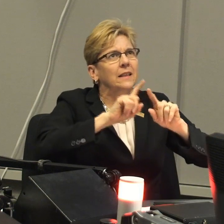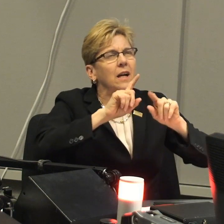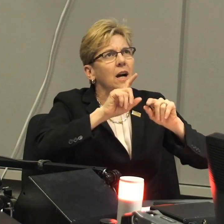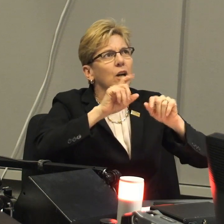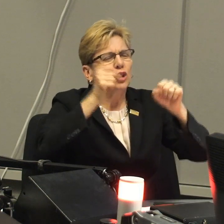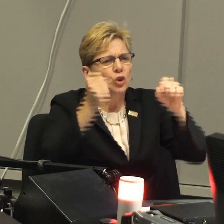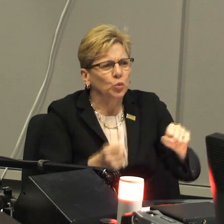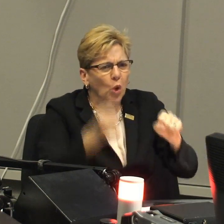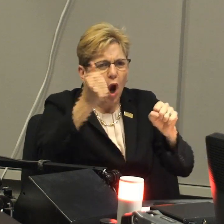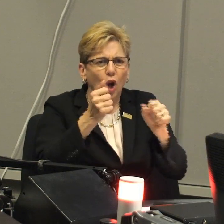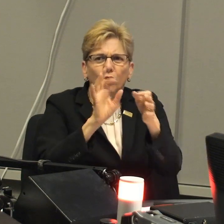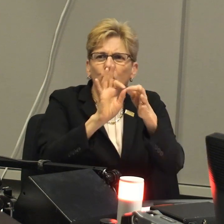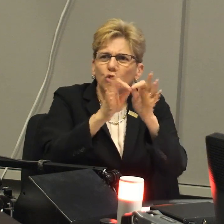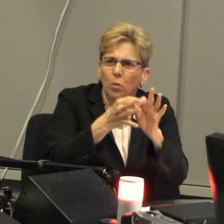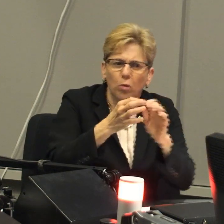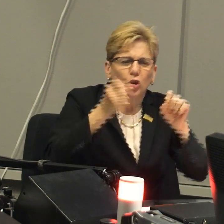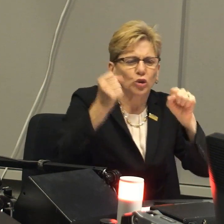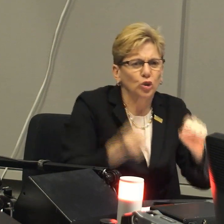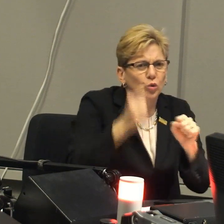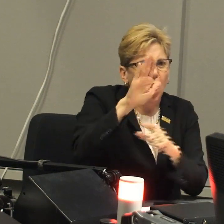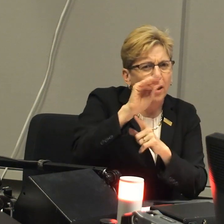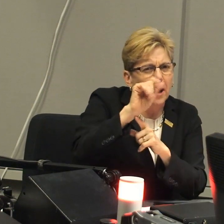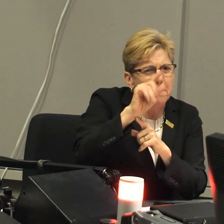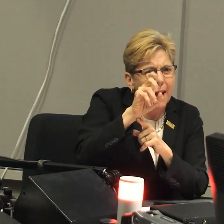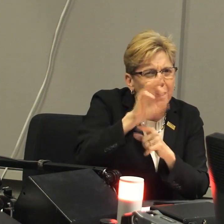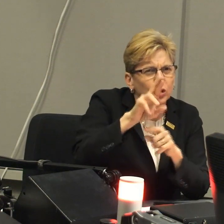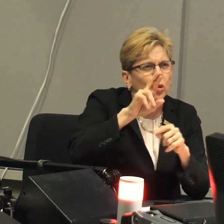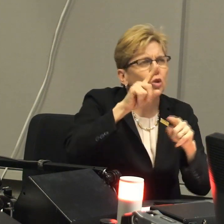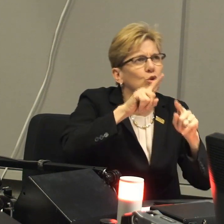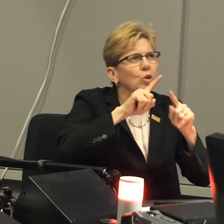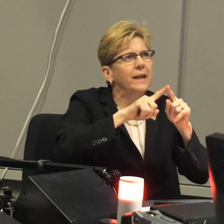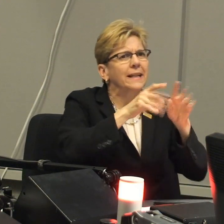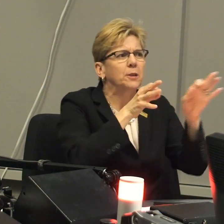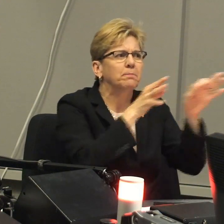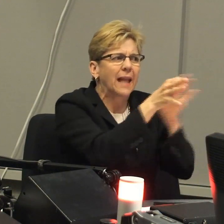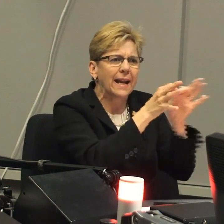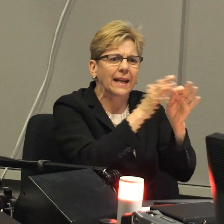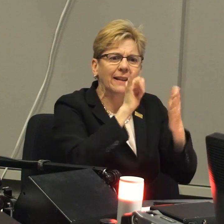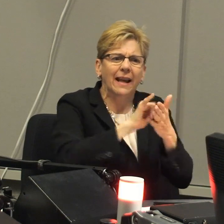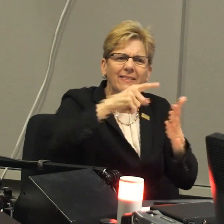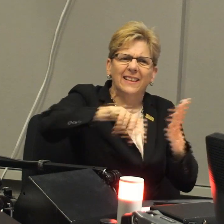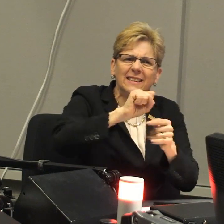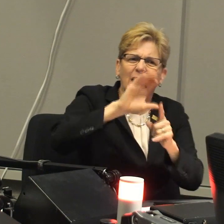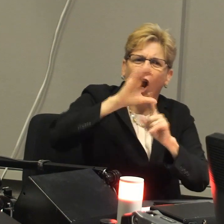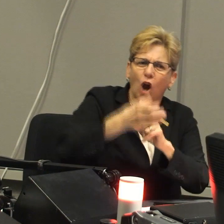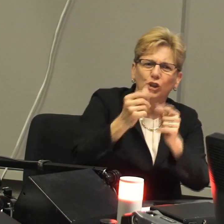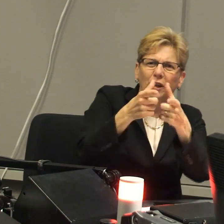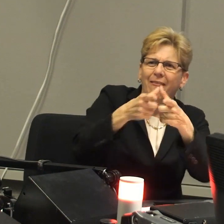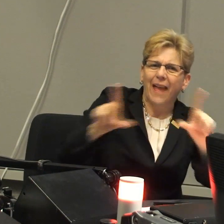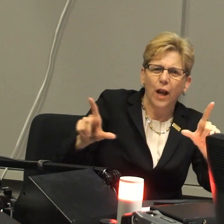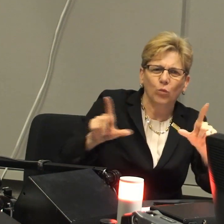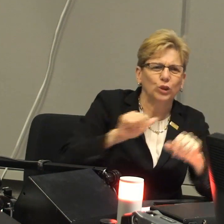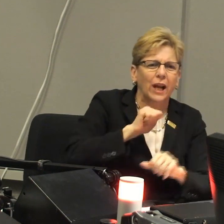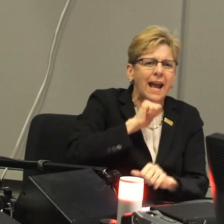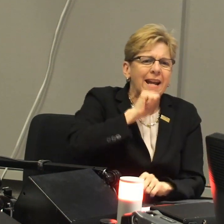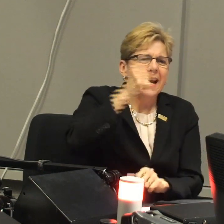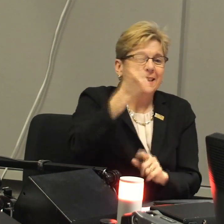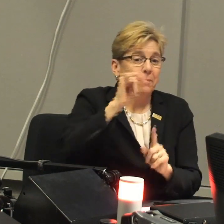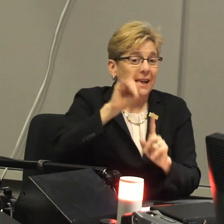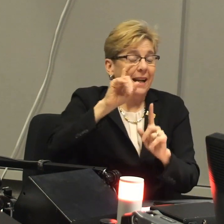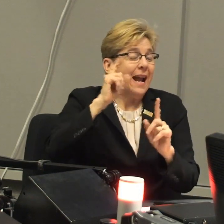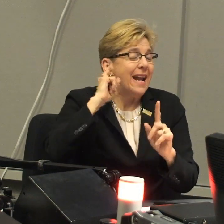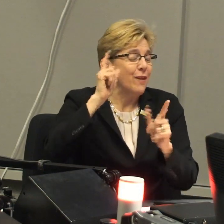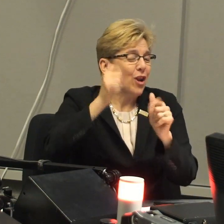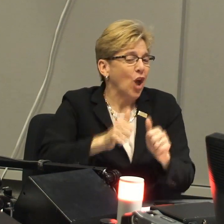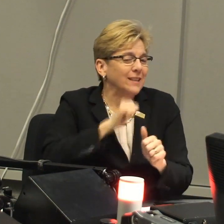led then her to go on to become a stronger interpreter, a stronger ambassador, and to be able to explain that this